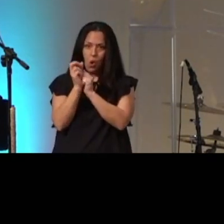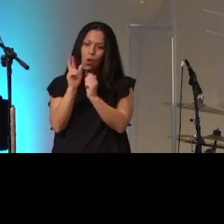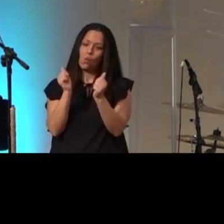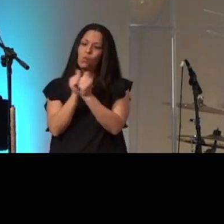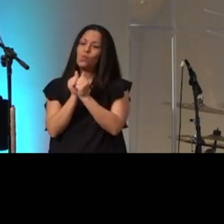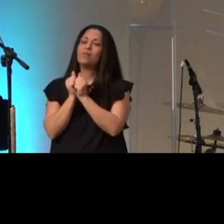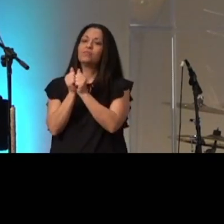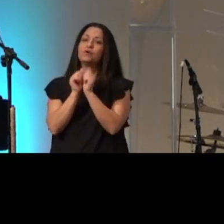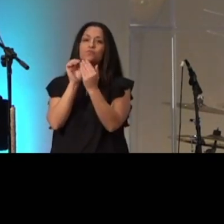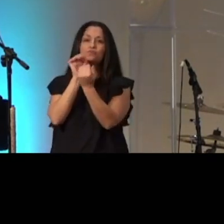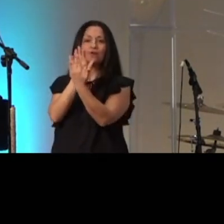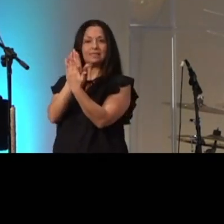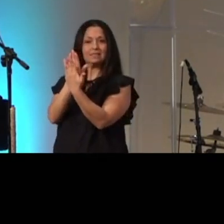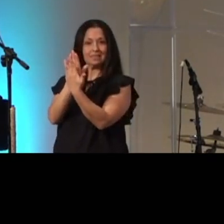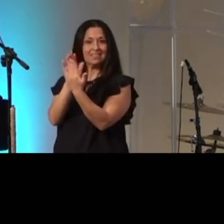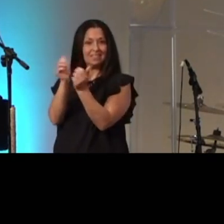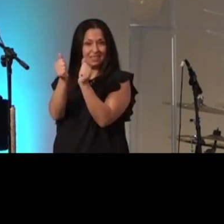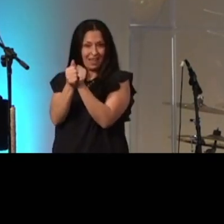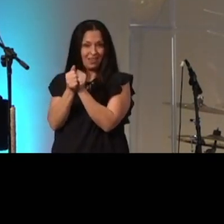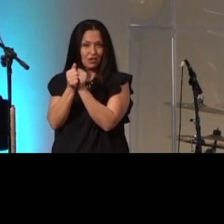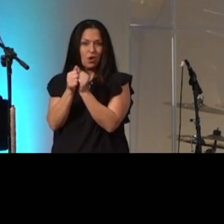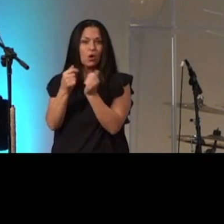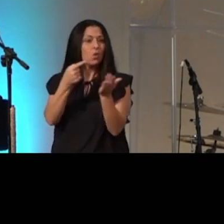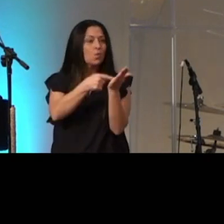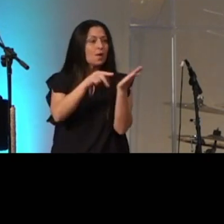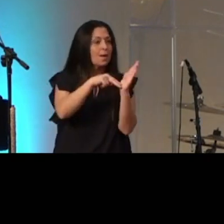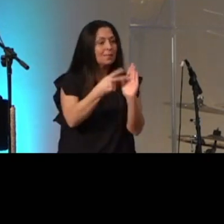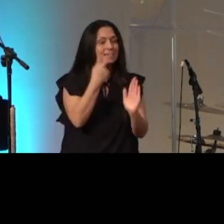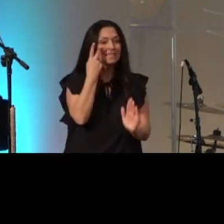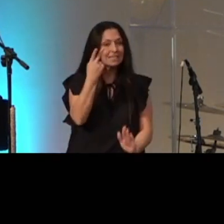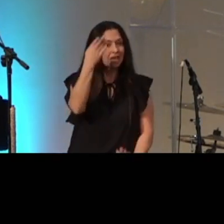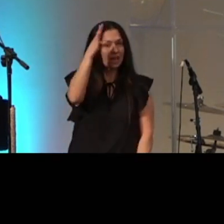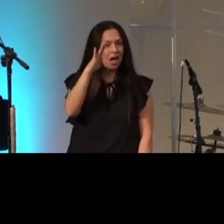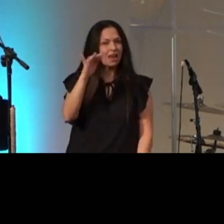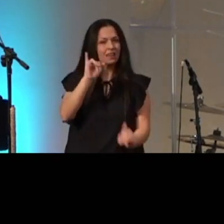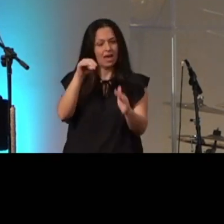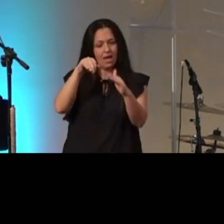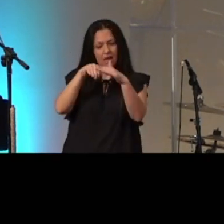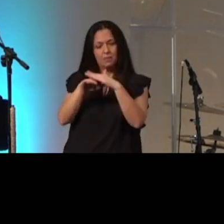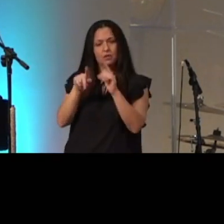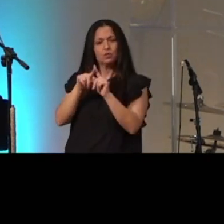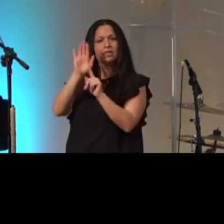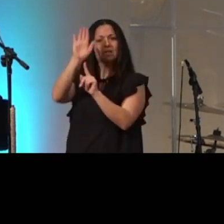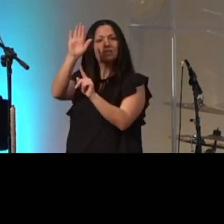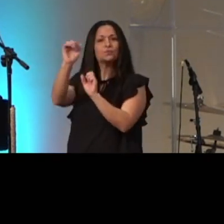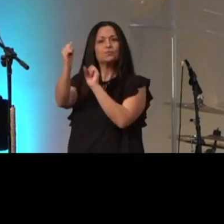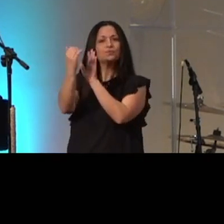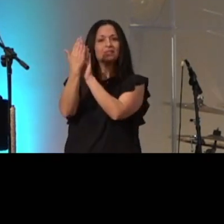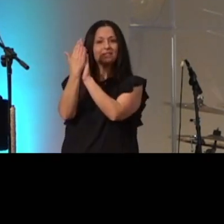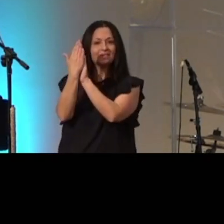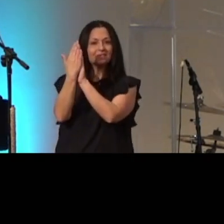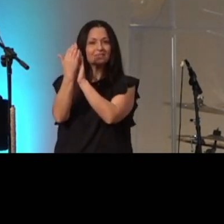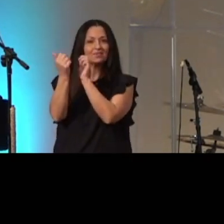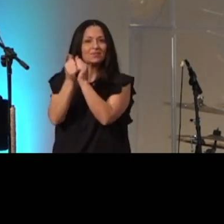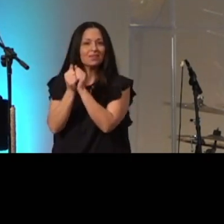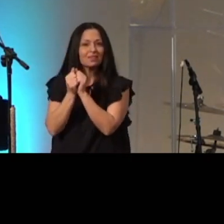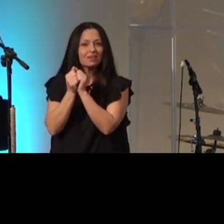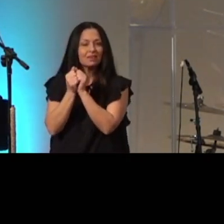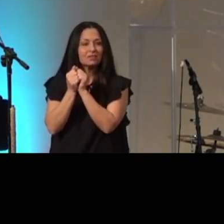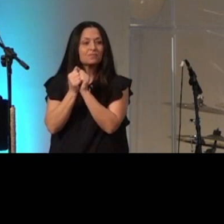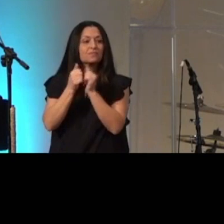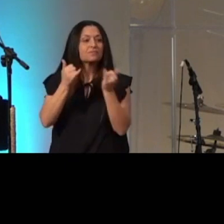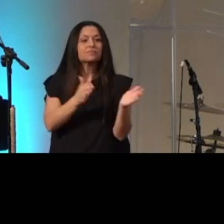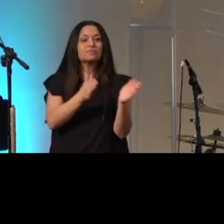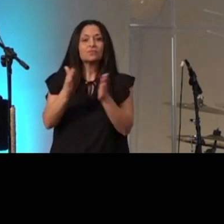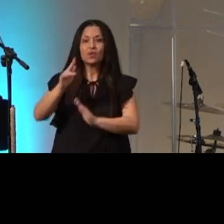presence what does it mean to see god means to be admitted into his presence which brings us to our